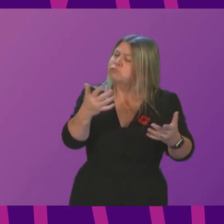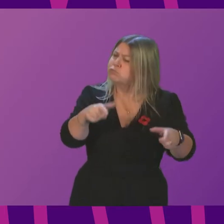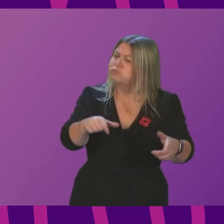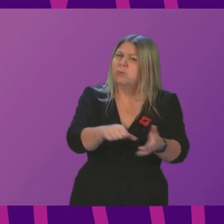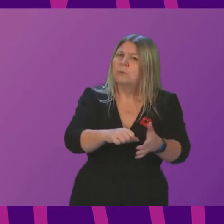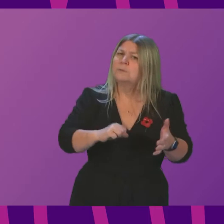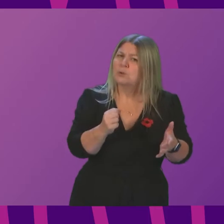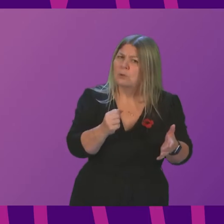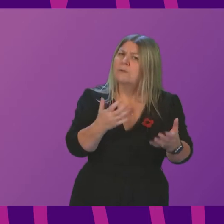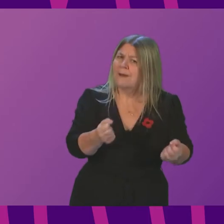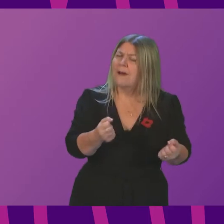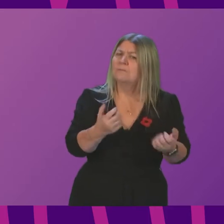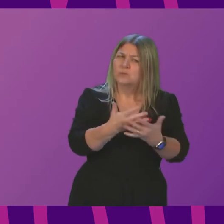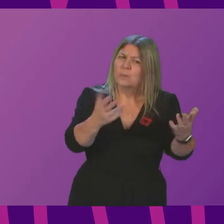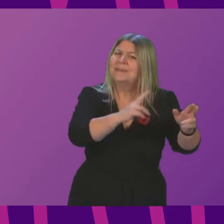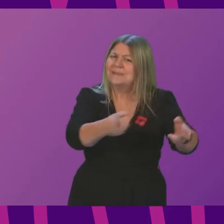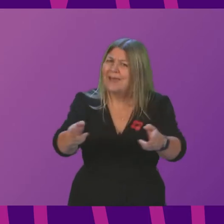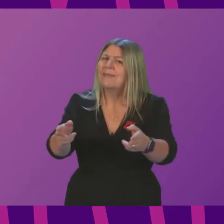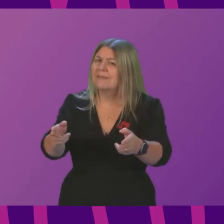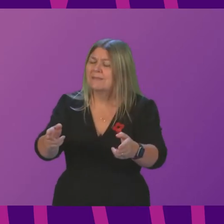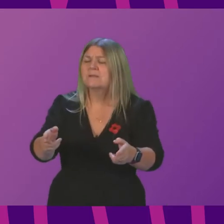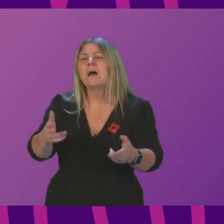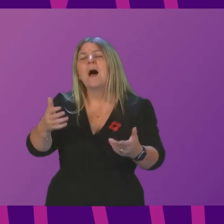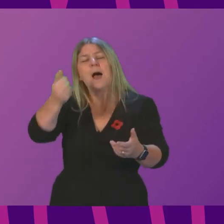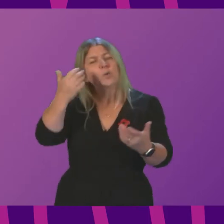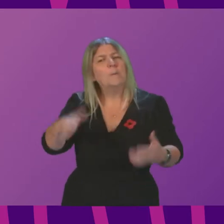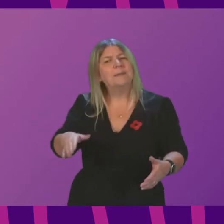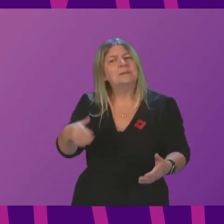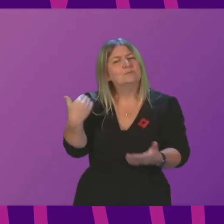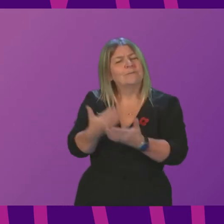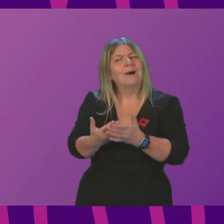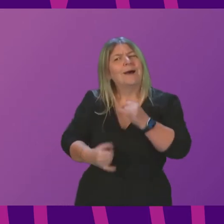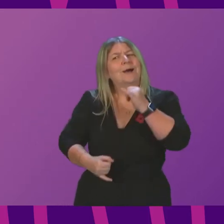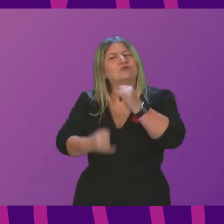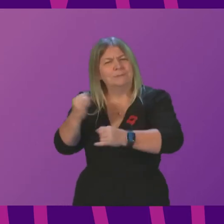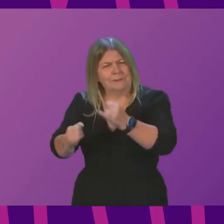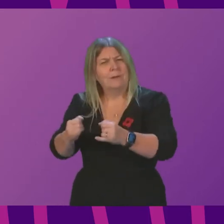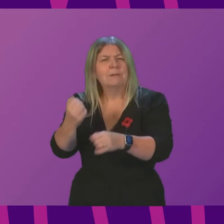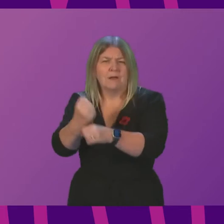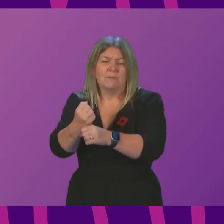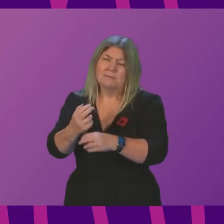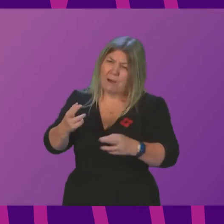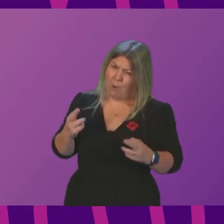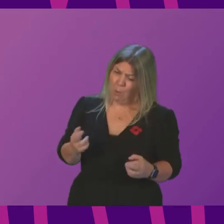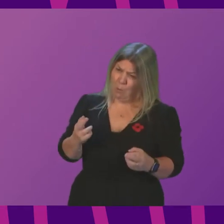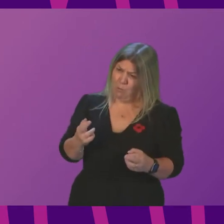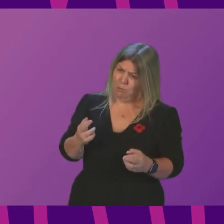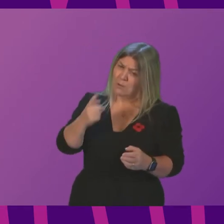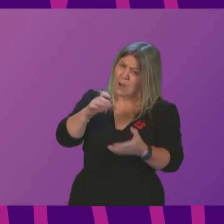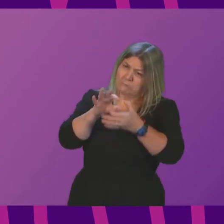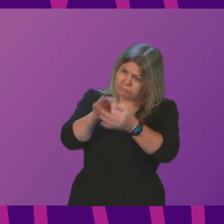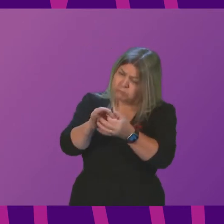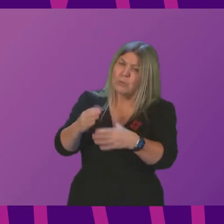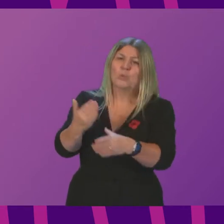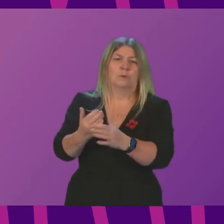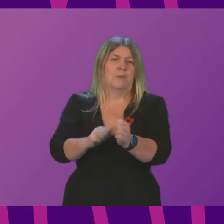fatalities. And, you we have been critical of the Government's approach to this so far, but we are looking to work constructively. And I hope the Lord Advocate will be able to move